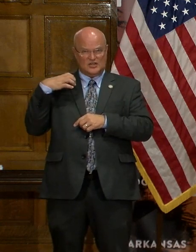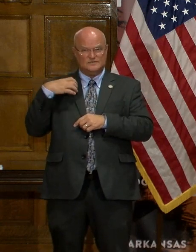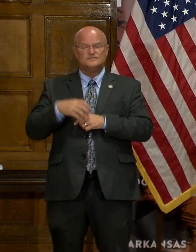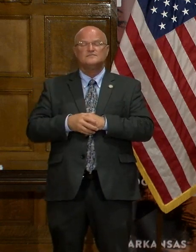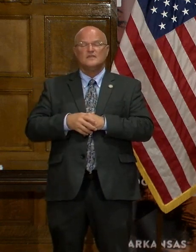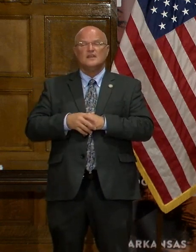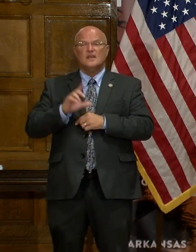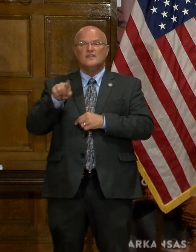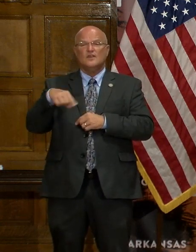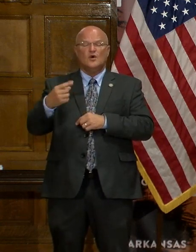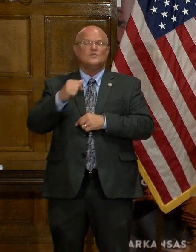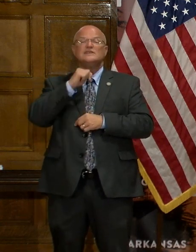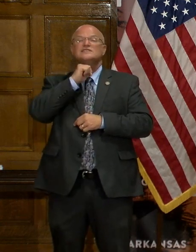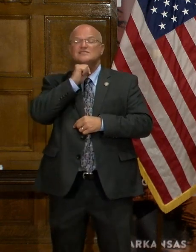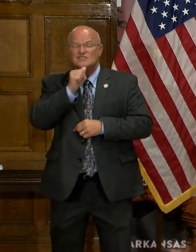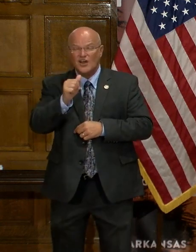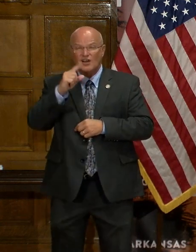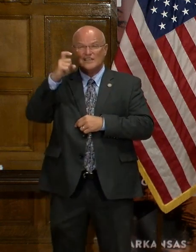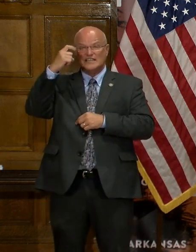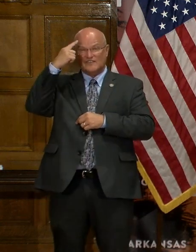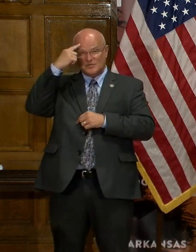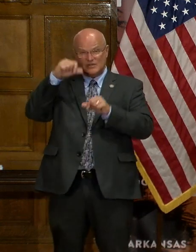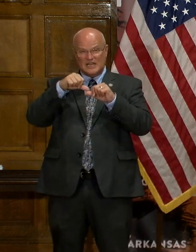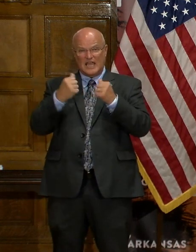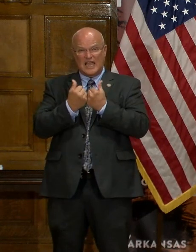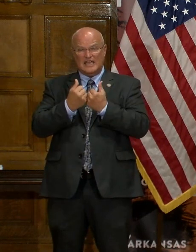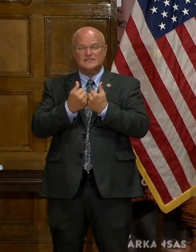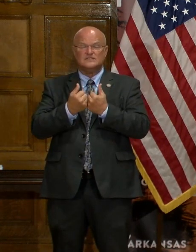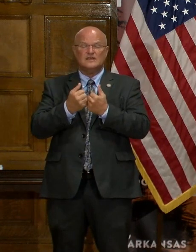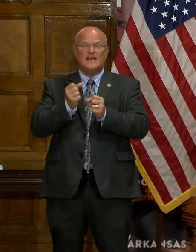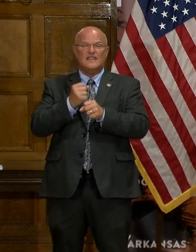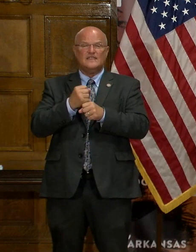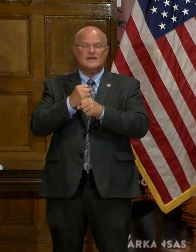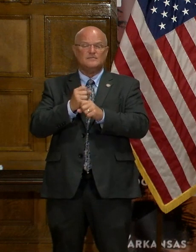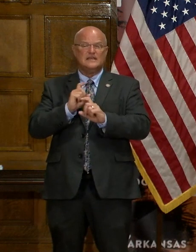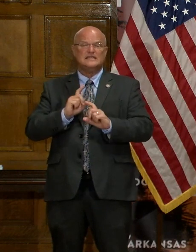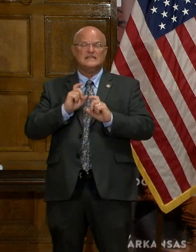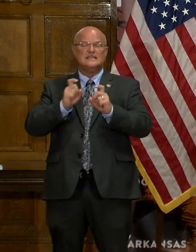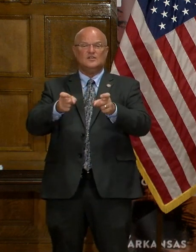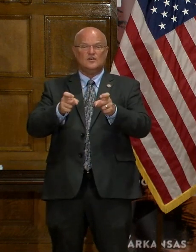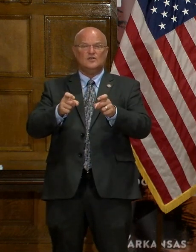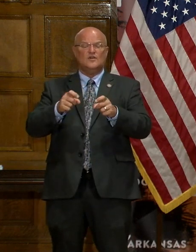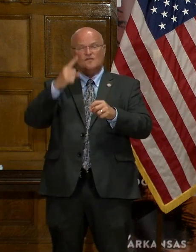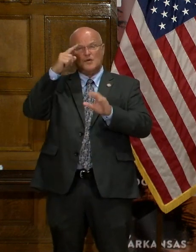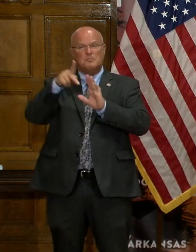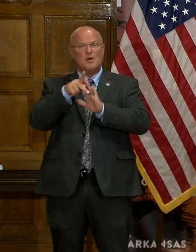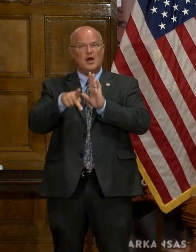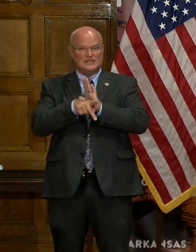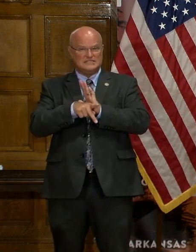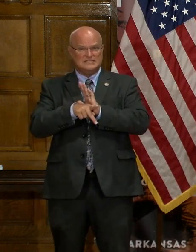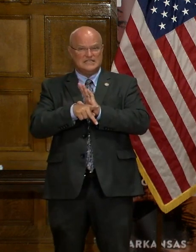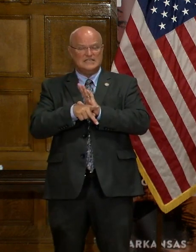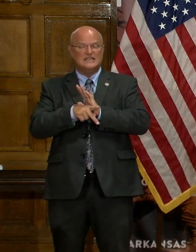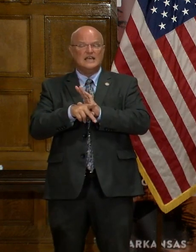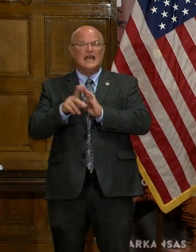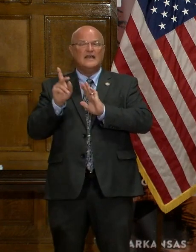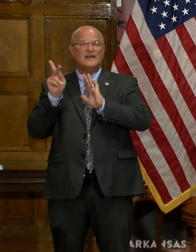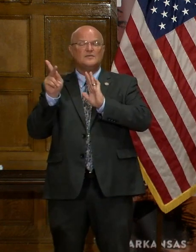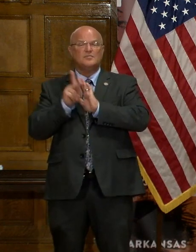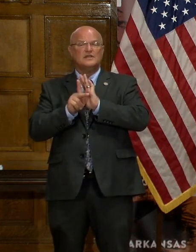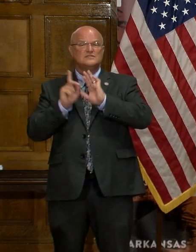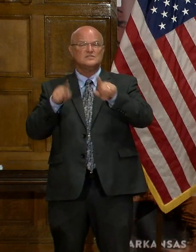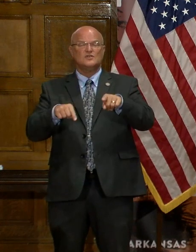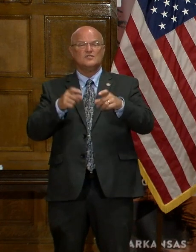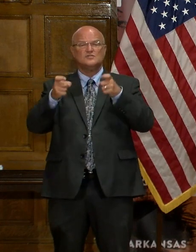It's the only non-governmental agency that makes, if you will, or issues recommendations for policy. Our recommendations go to the